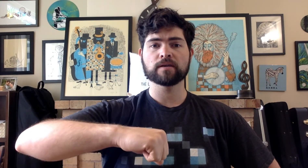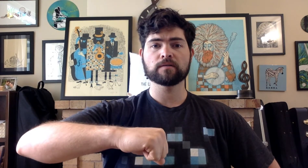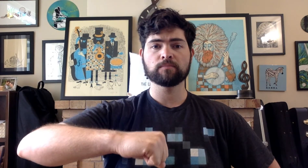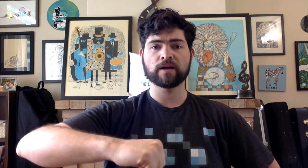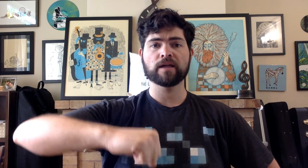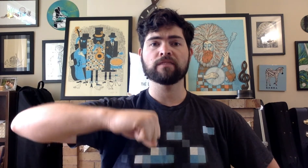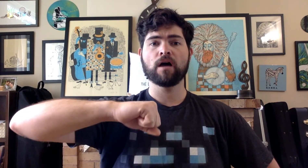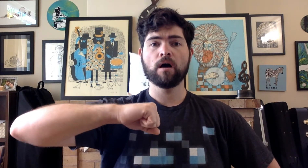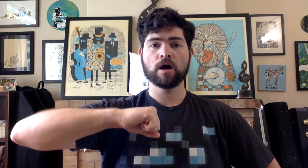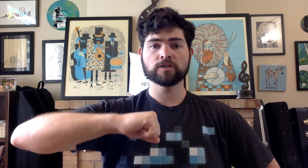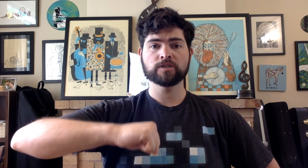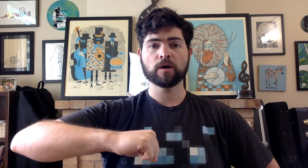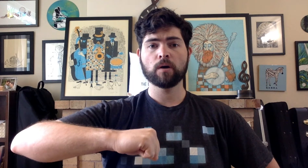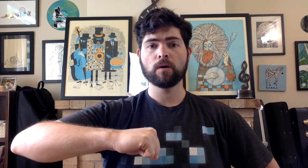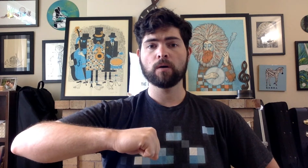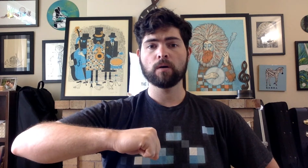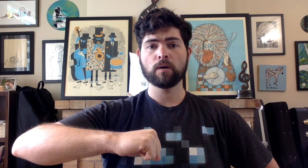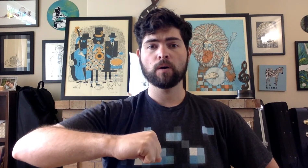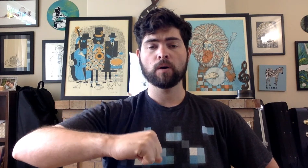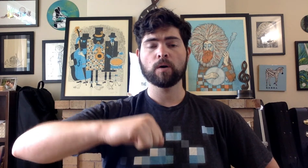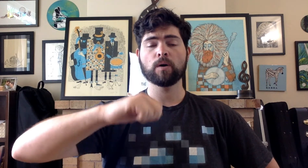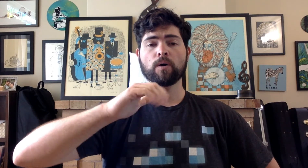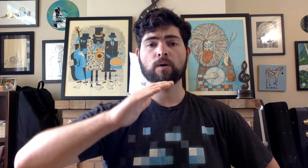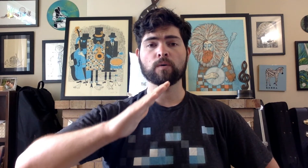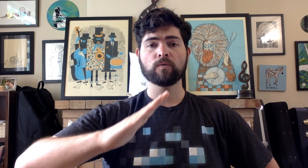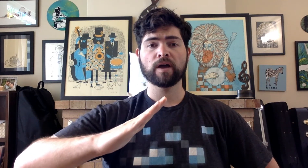breath. Do, Re,